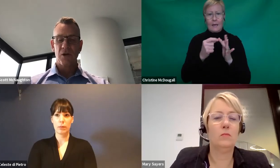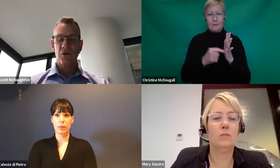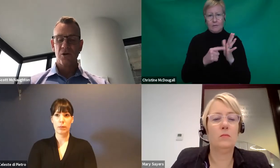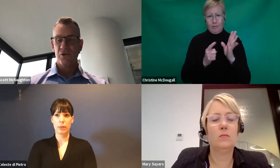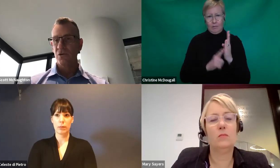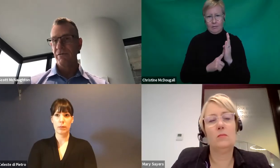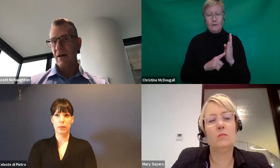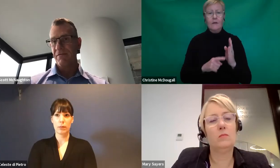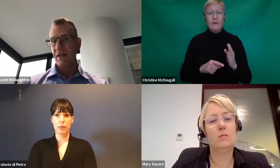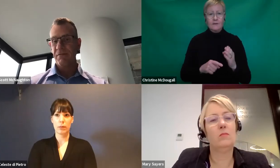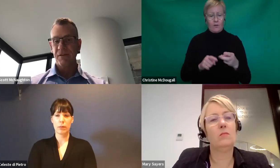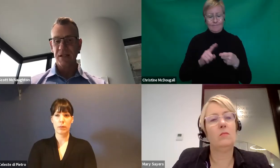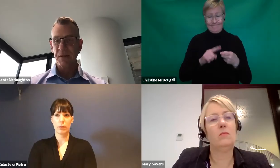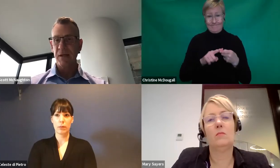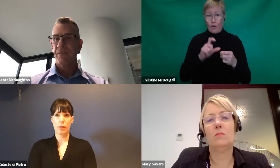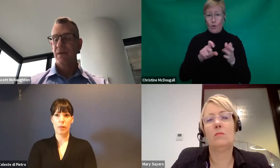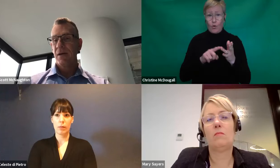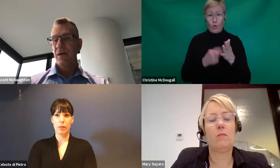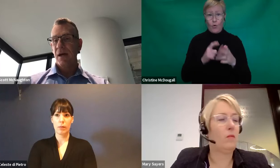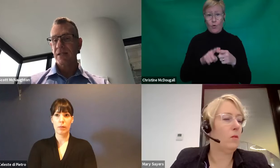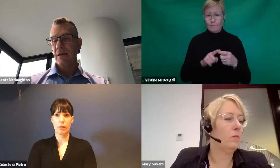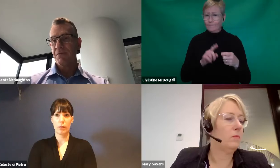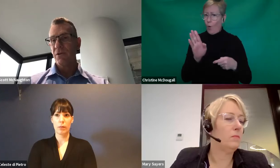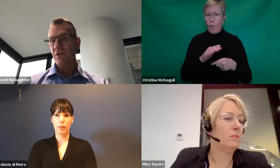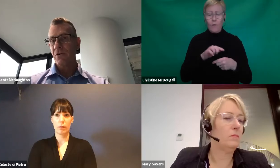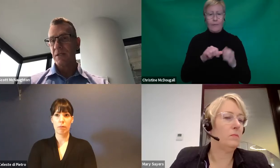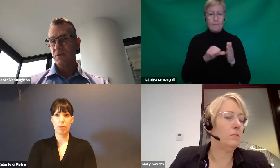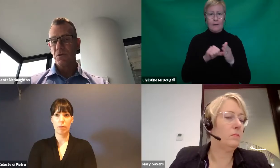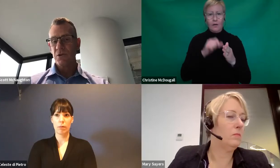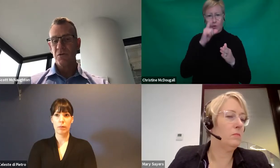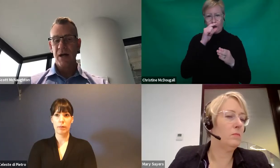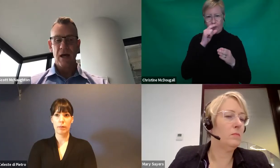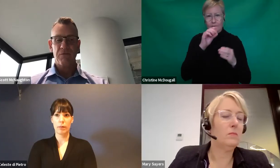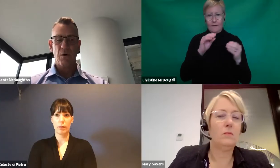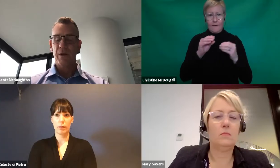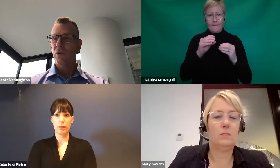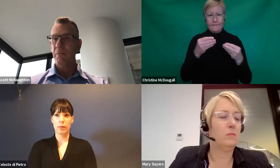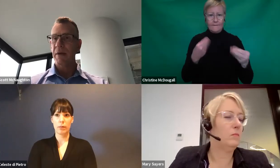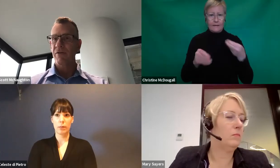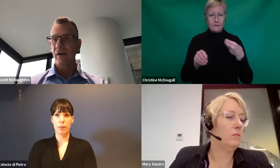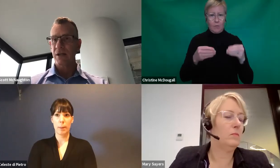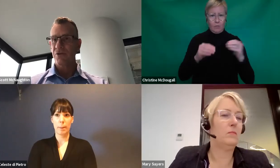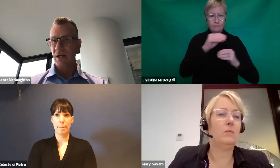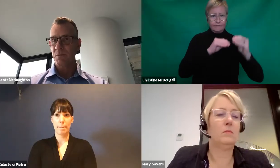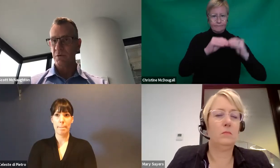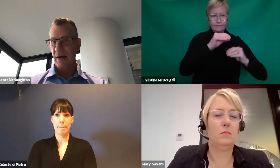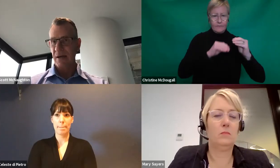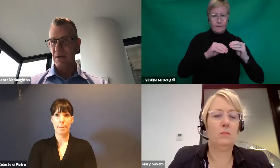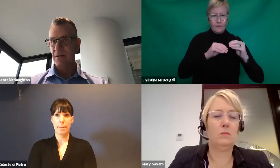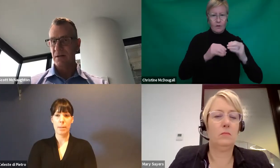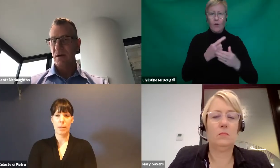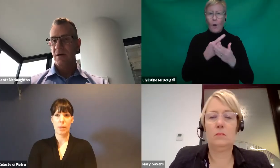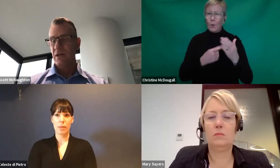most part, you can use all of that funding flexibly, except for those participants who might have what we call a periodic transport